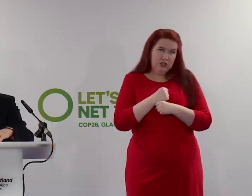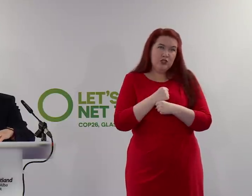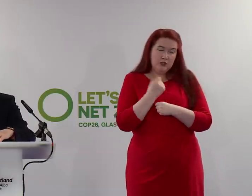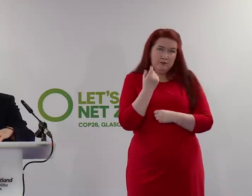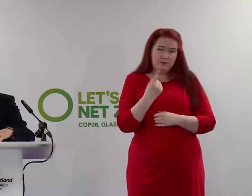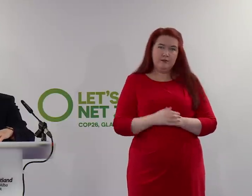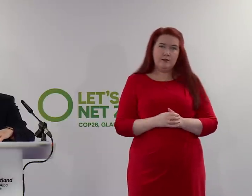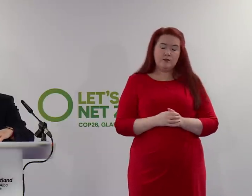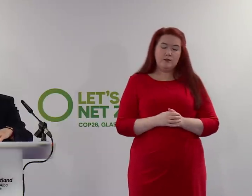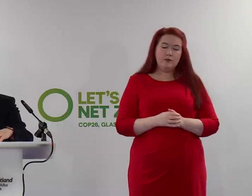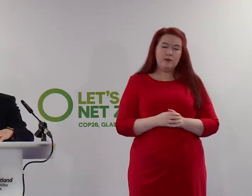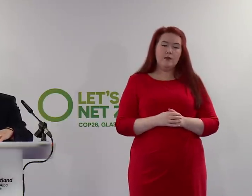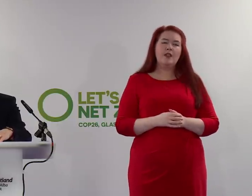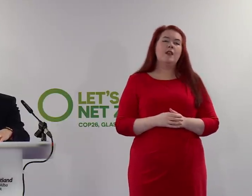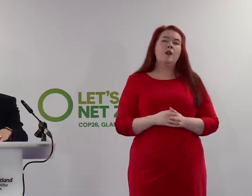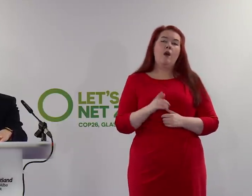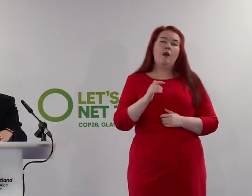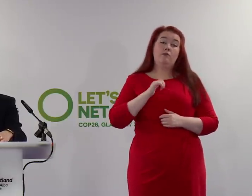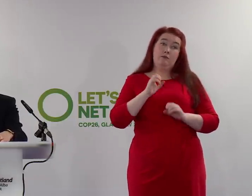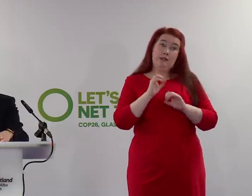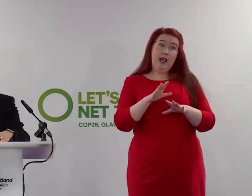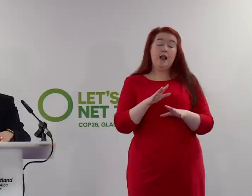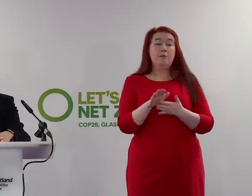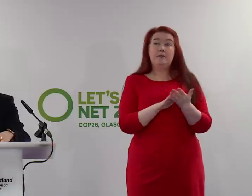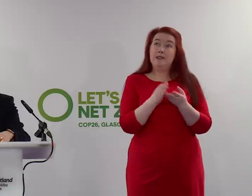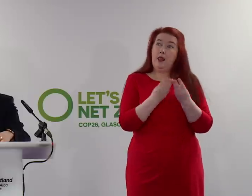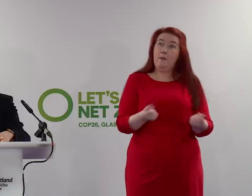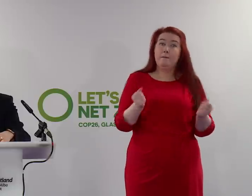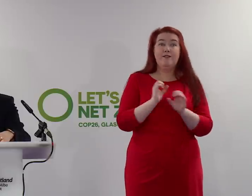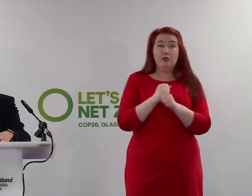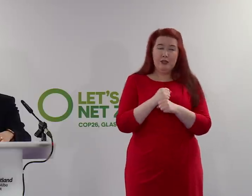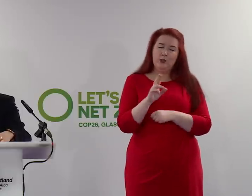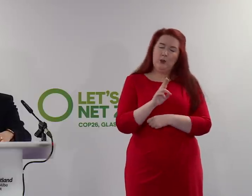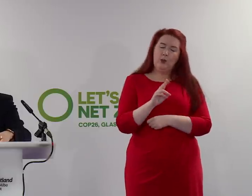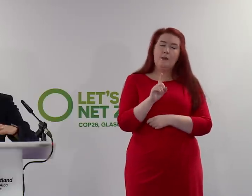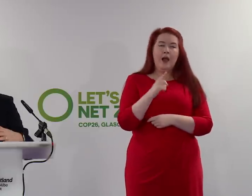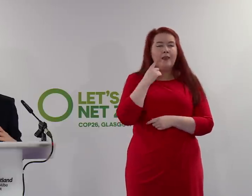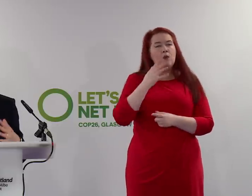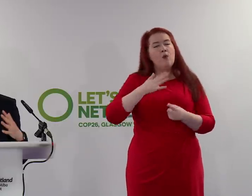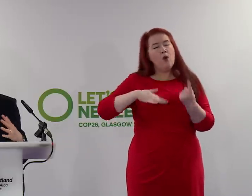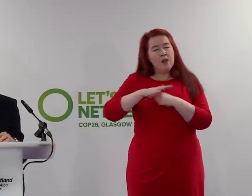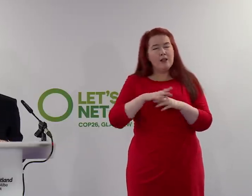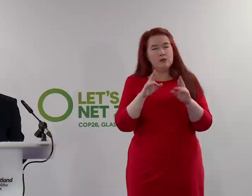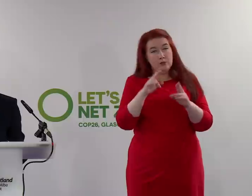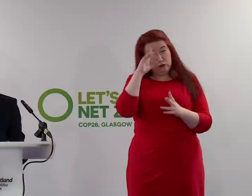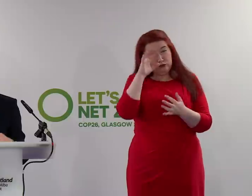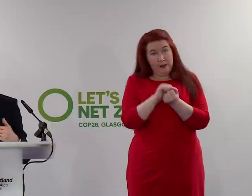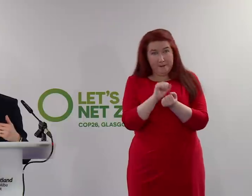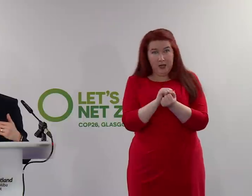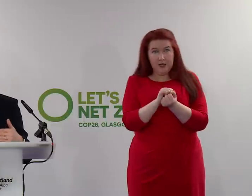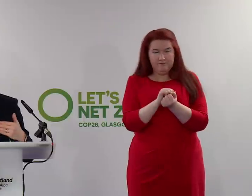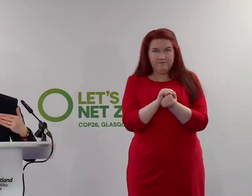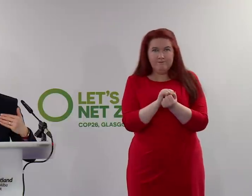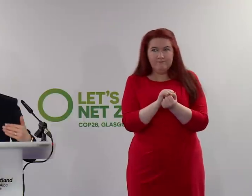what I'm about to see will take all of that frustration away over the next two weeks. But I think all of us hopefully will remember that